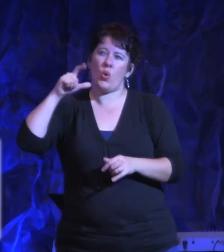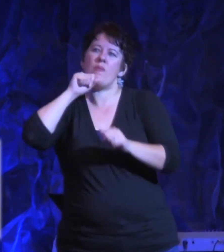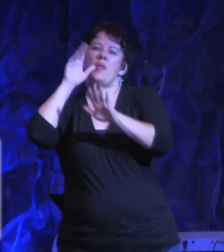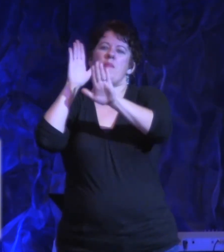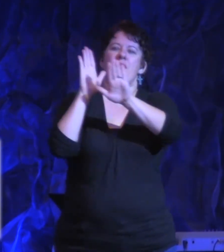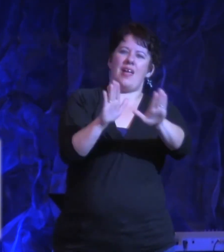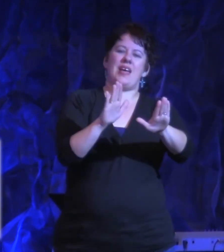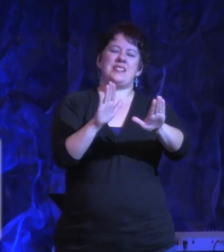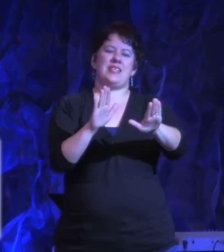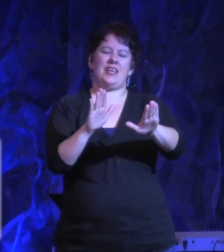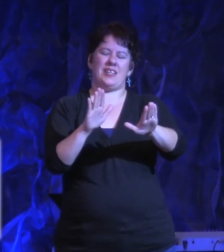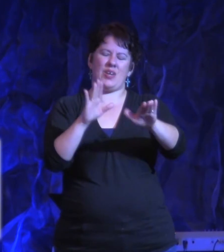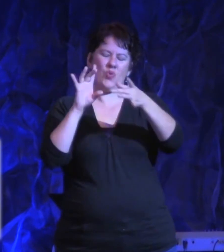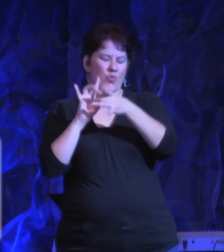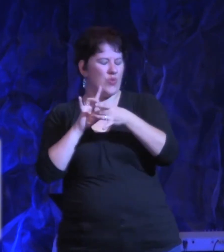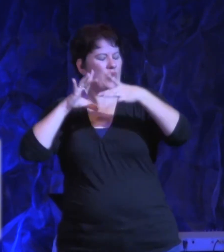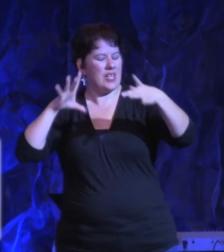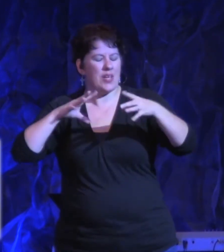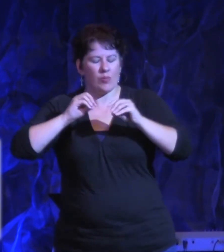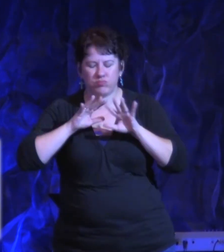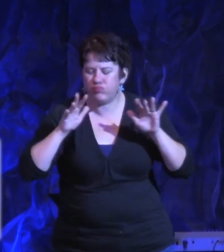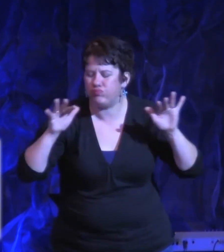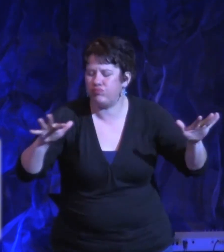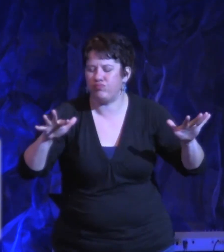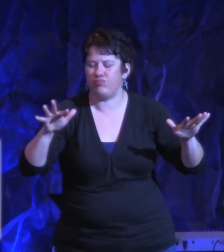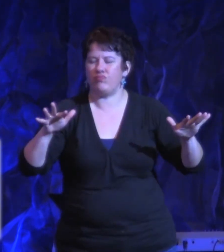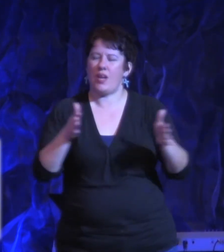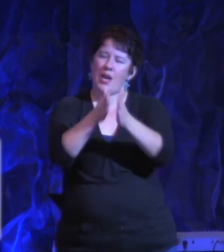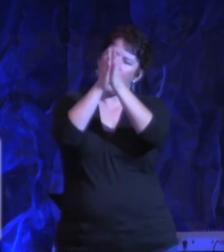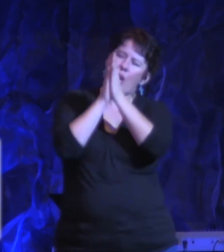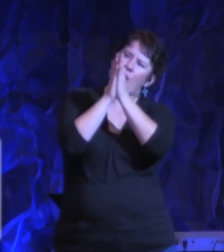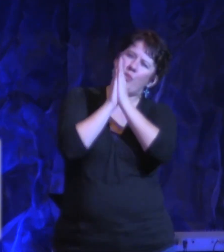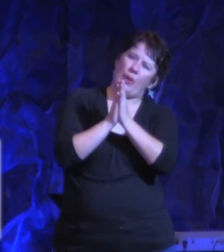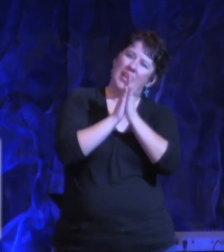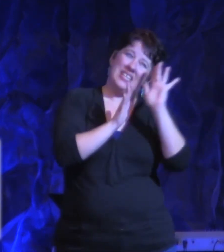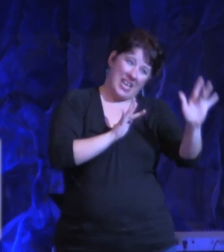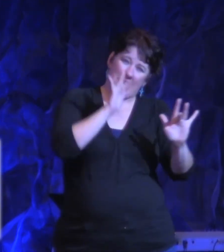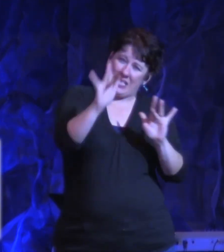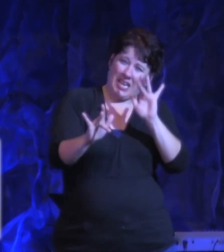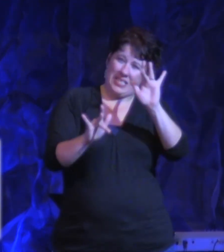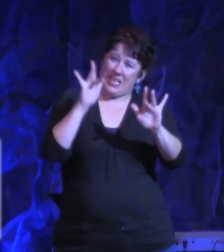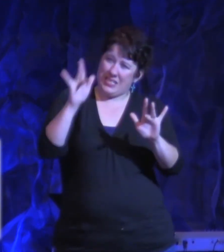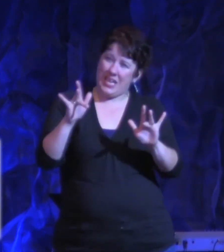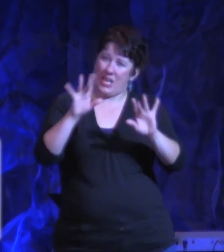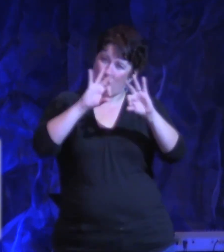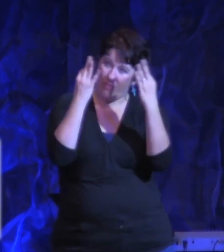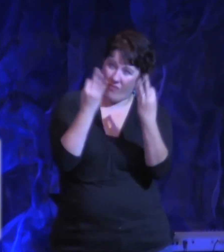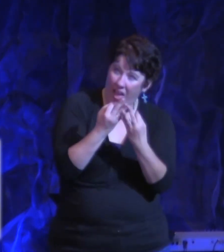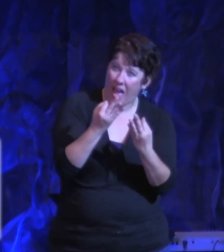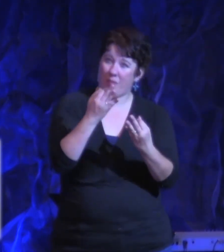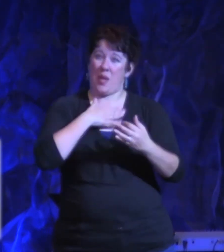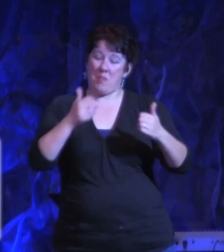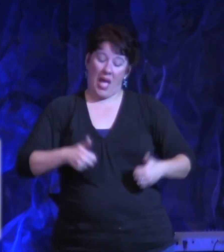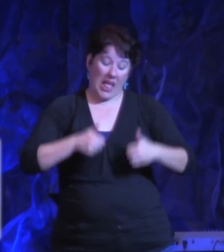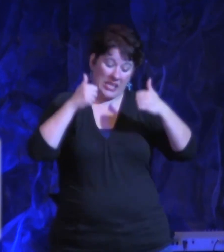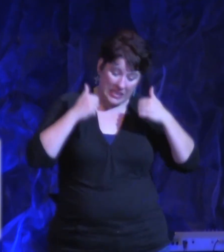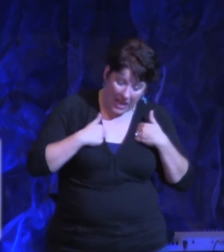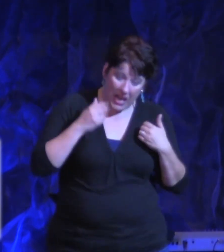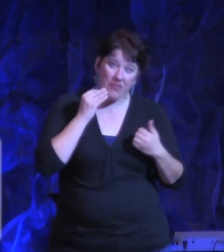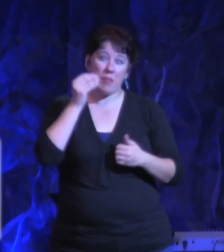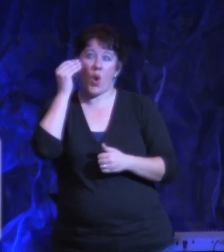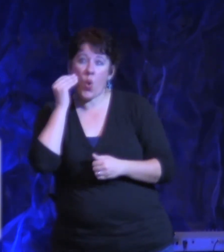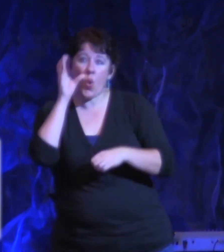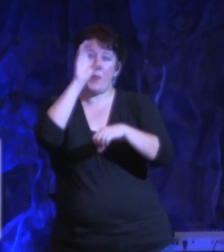I release the favor of God over my life, my family, my church, my people. In the name of Jesus, I release the